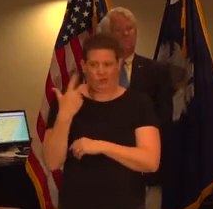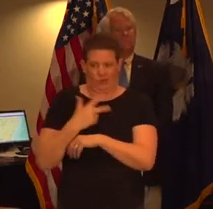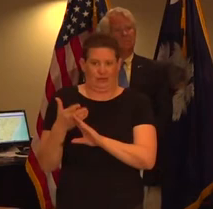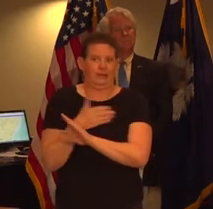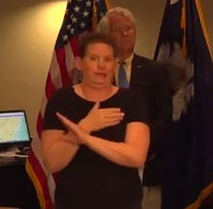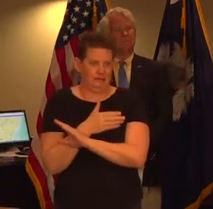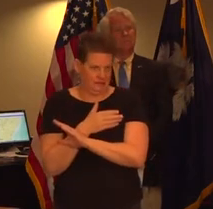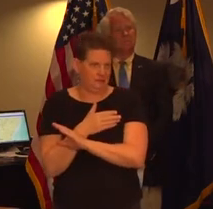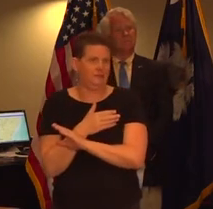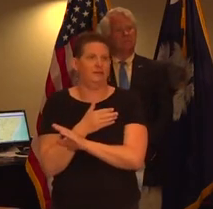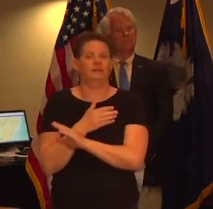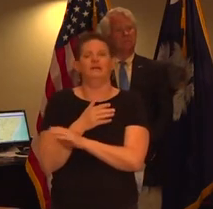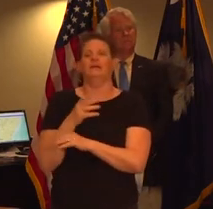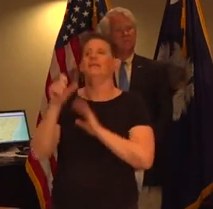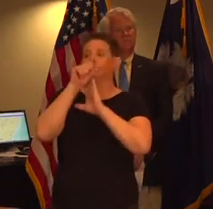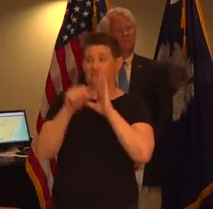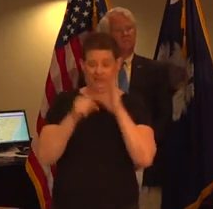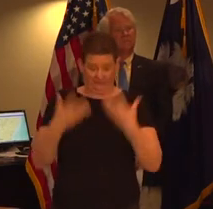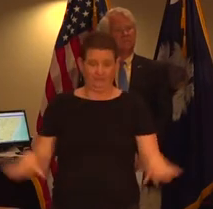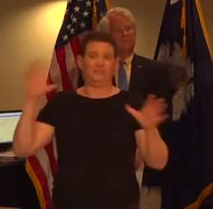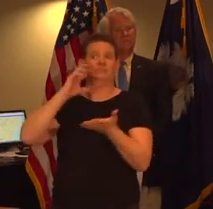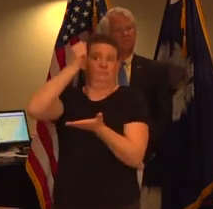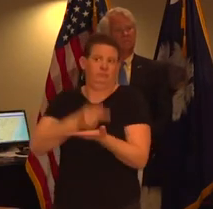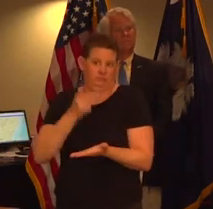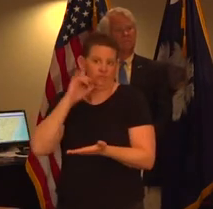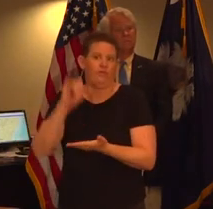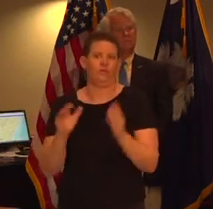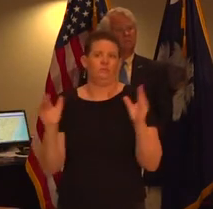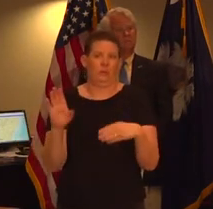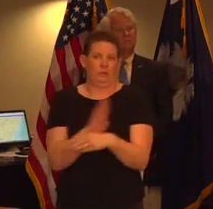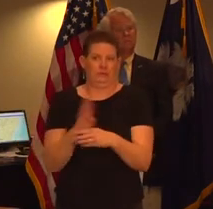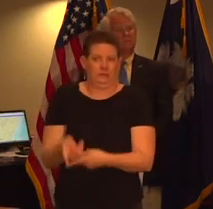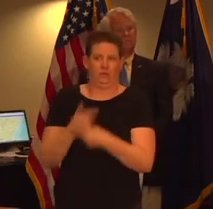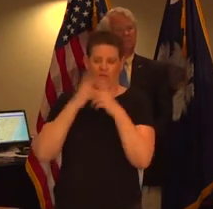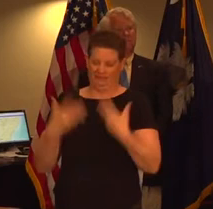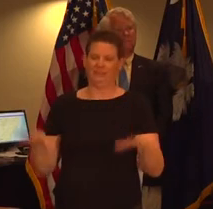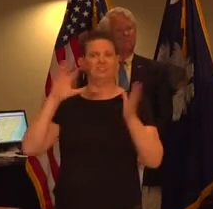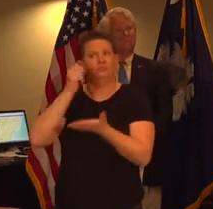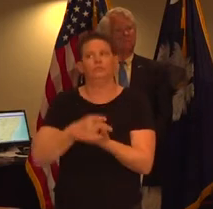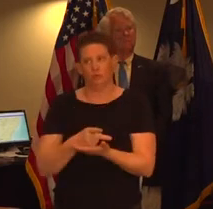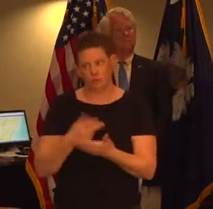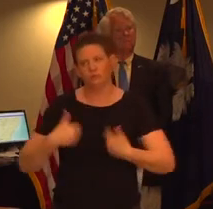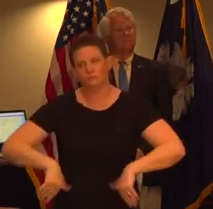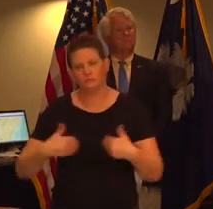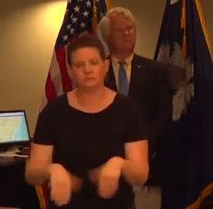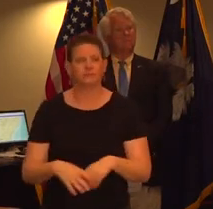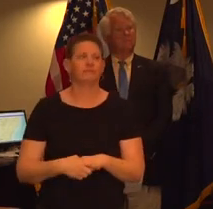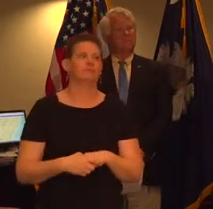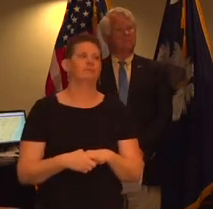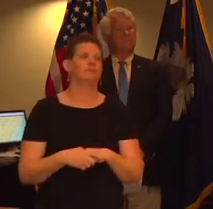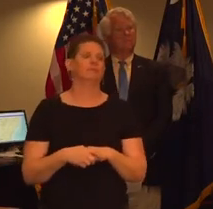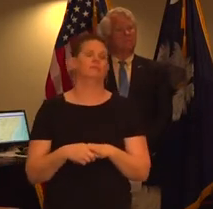entire state has been approved for these small business administration loans and i want to say again finally